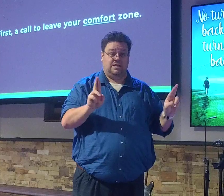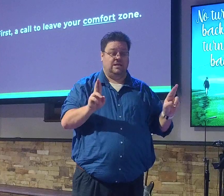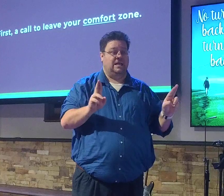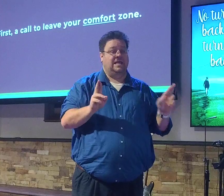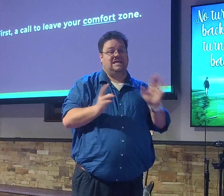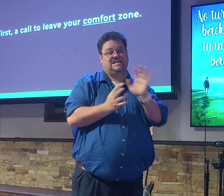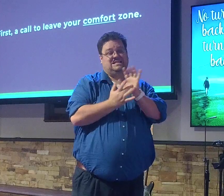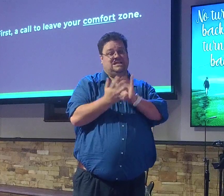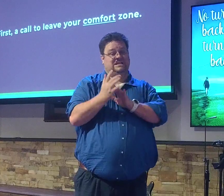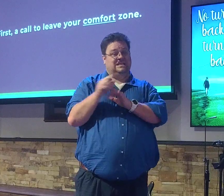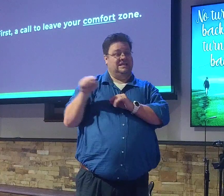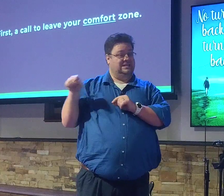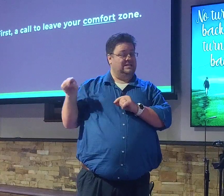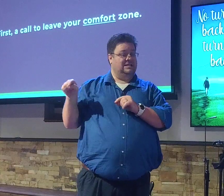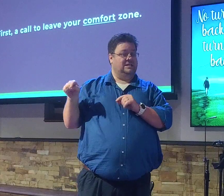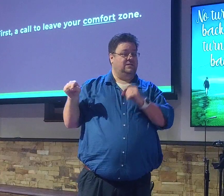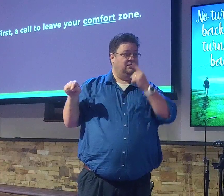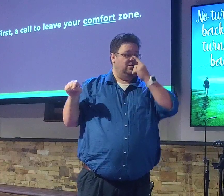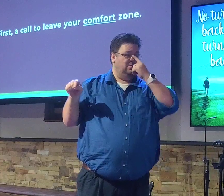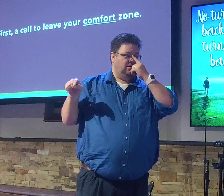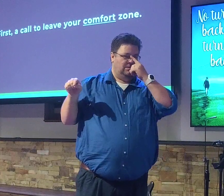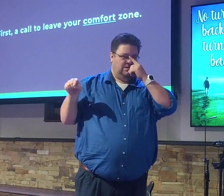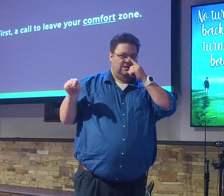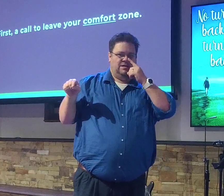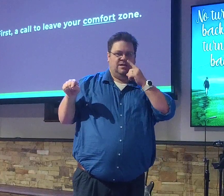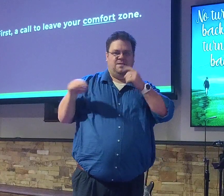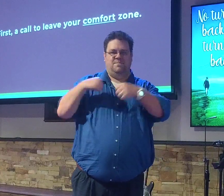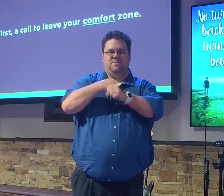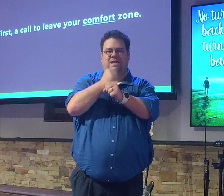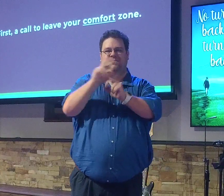Jesus routinely inconveniences his followers.